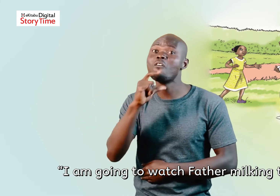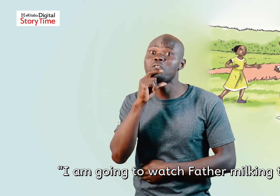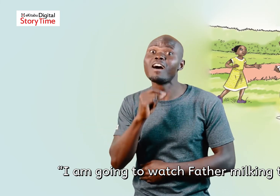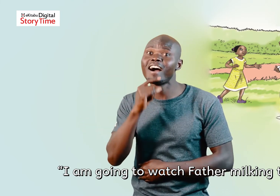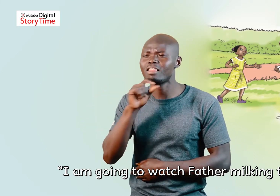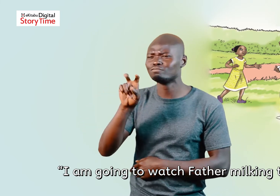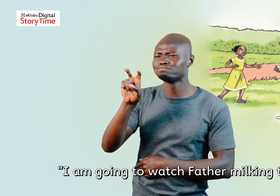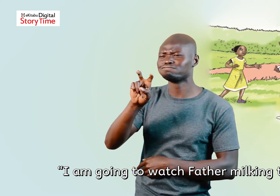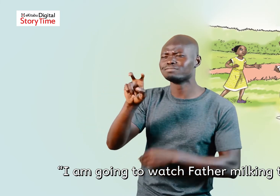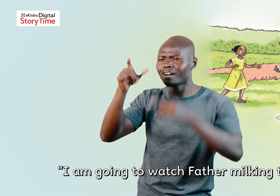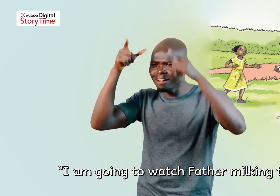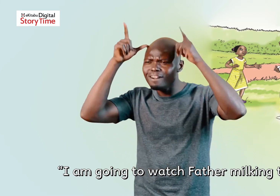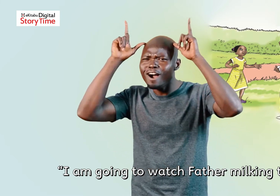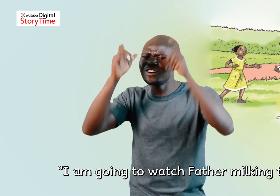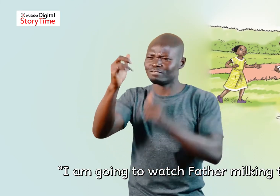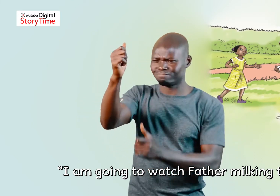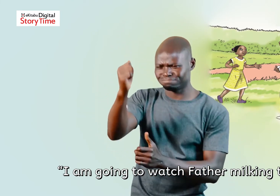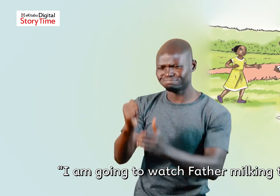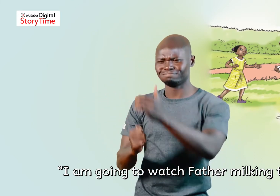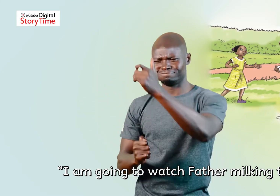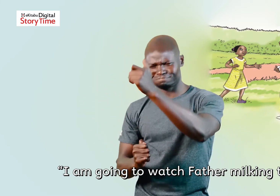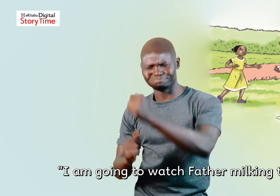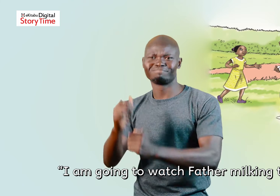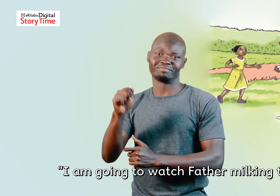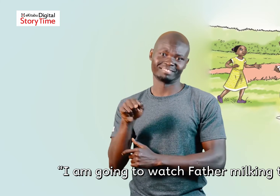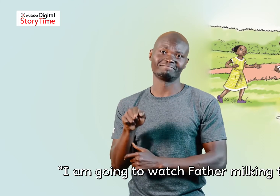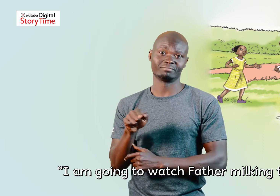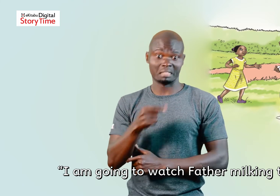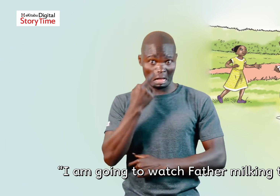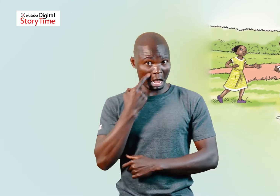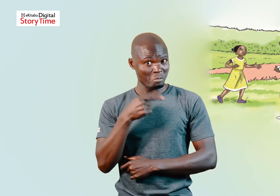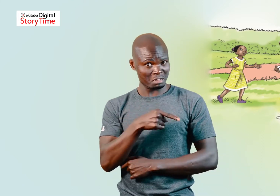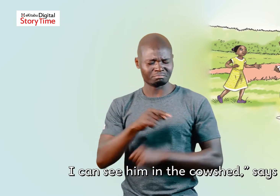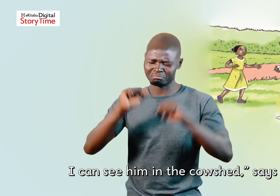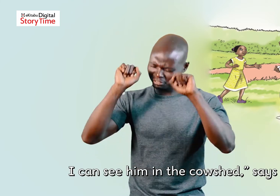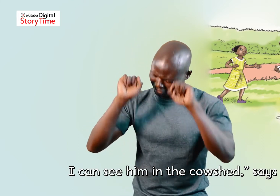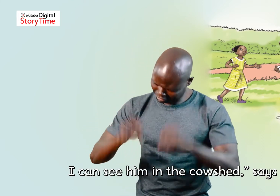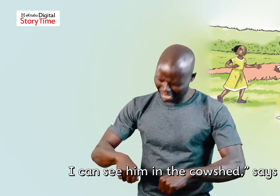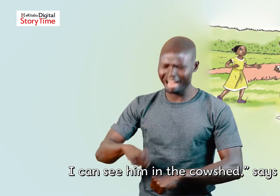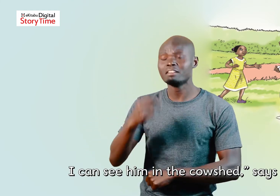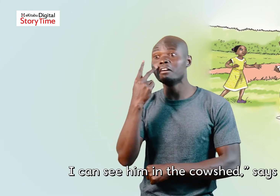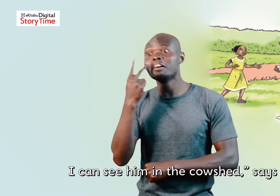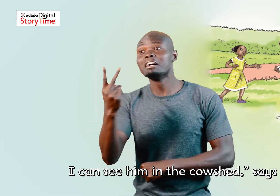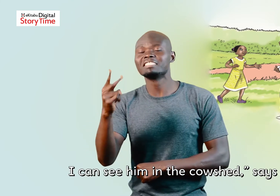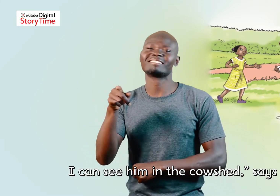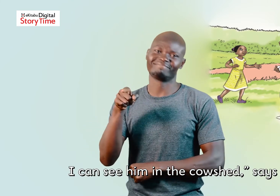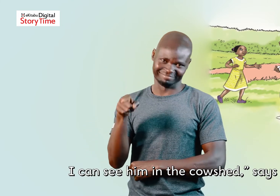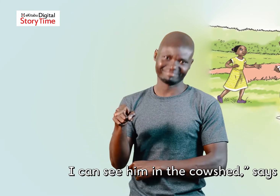Amina walks past Mother I can see him in the